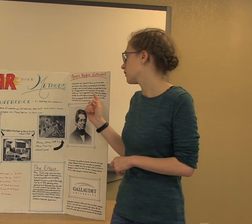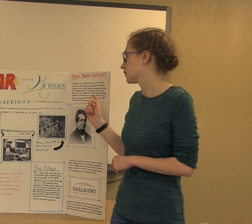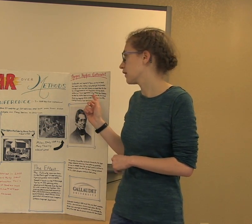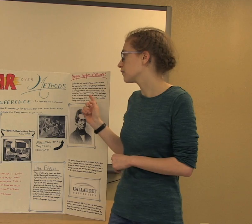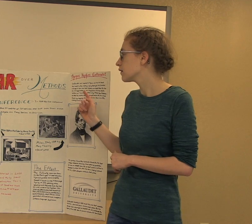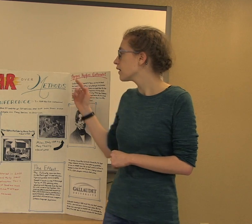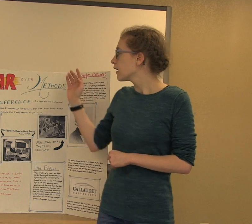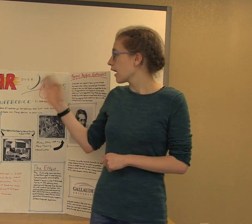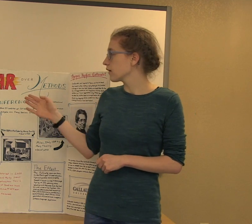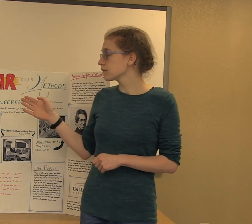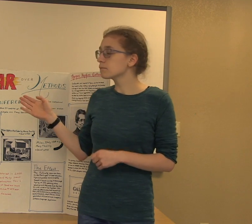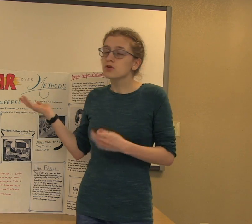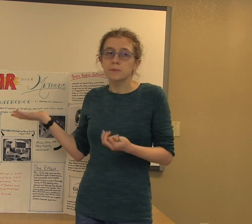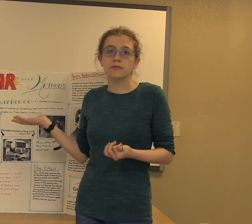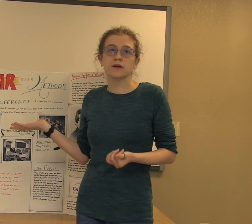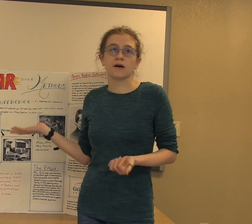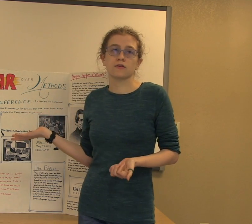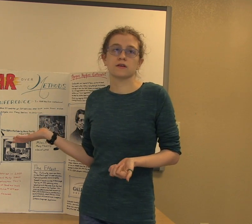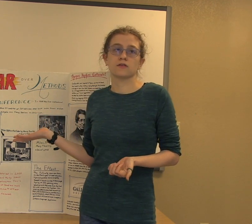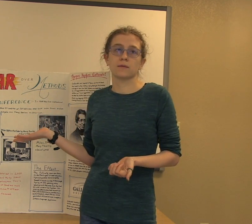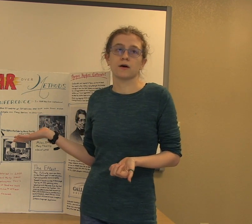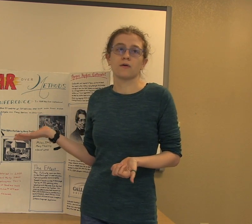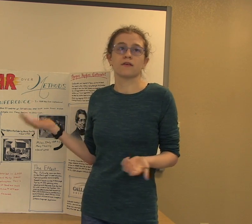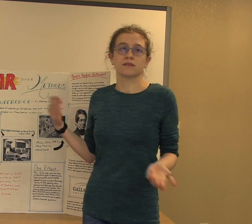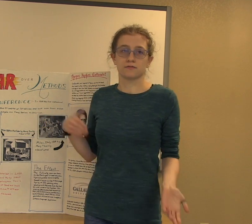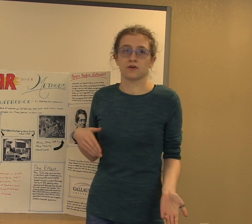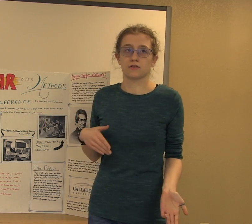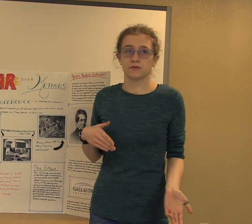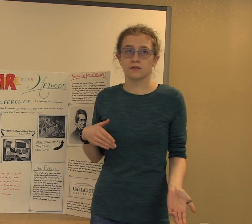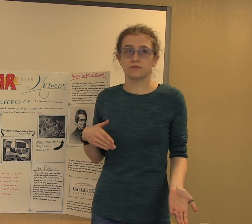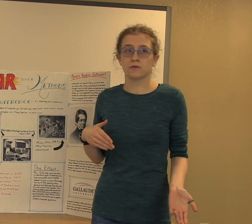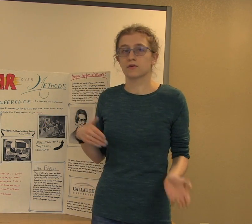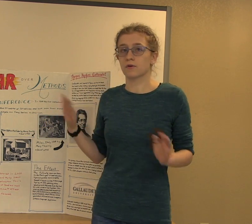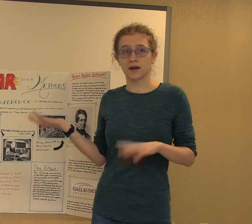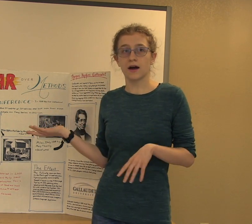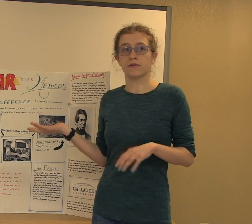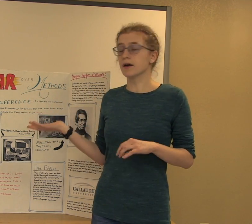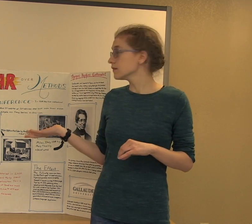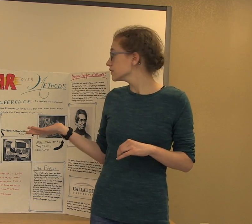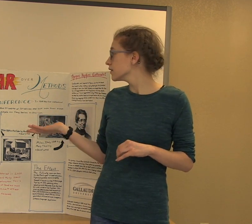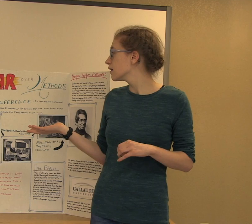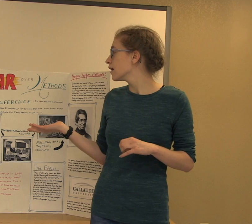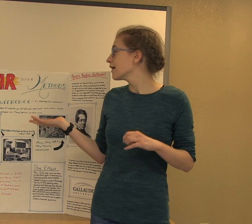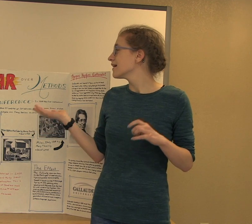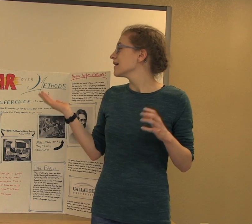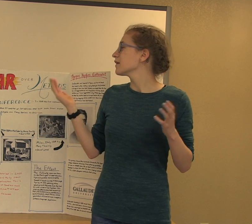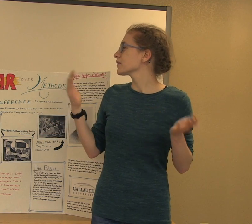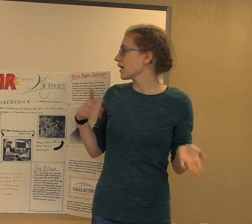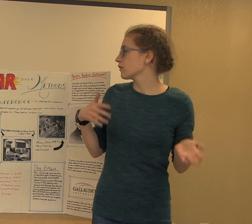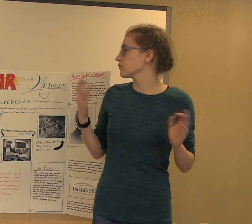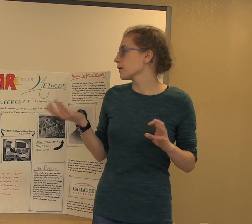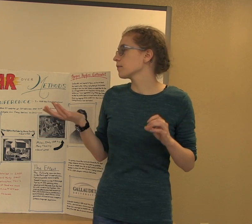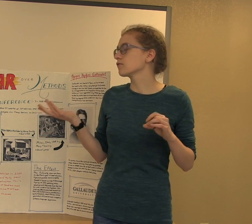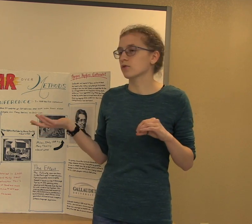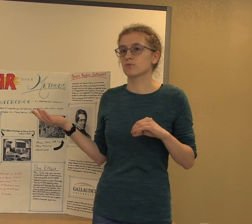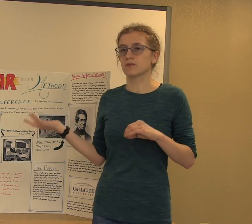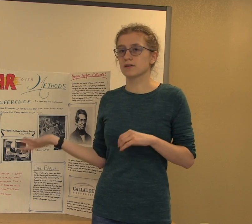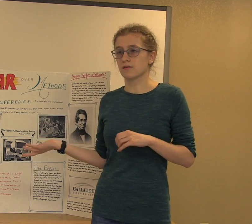Gallaudet. Most people think of Alexander Graham Bell as the inventor of the telephone. Great guy, right? In reality, his primary focus was on deaf